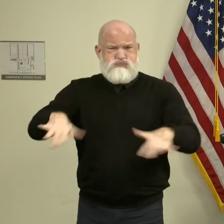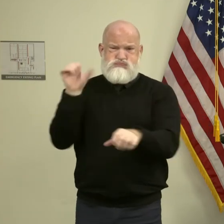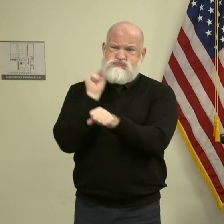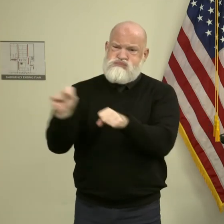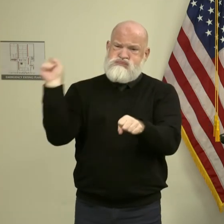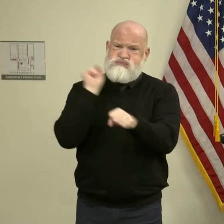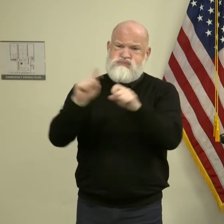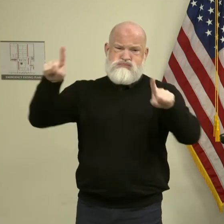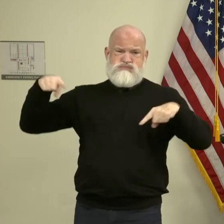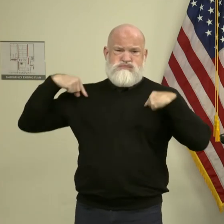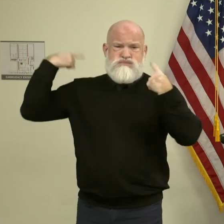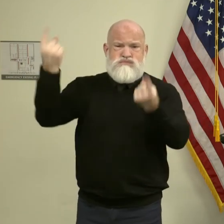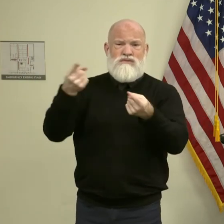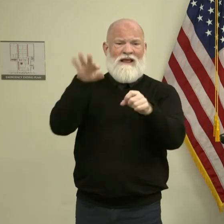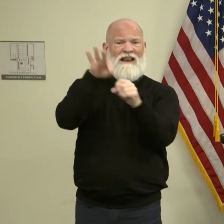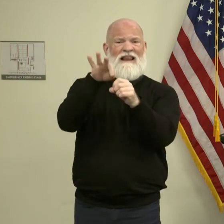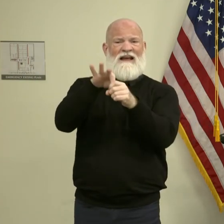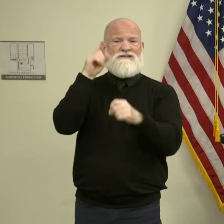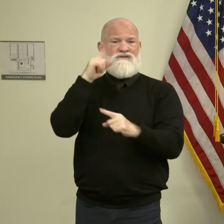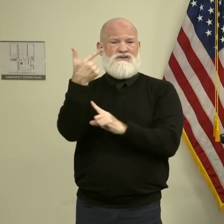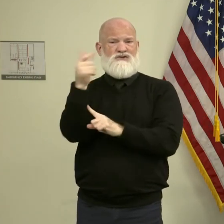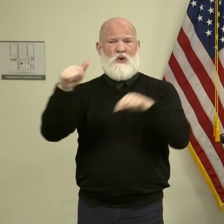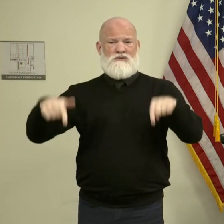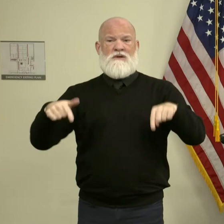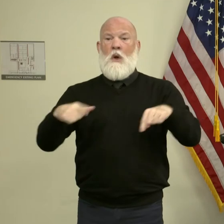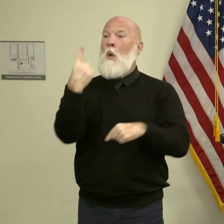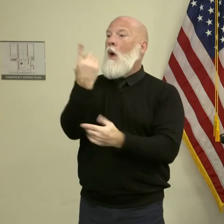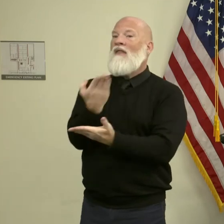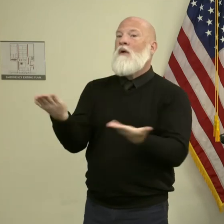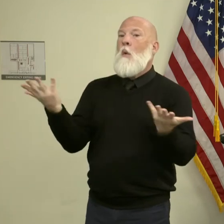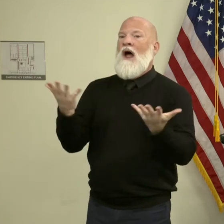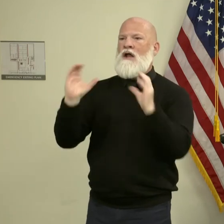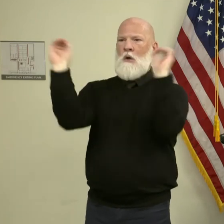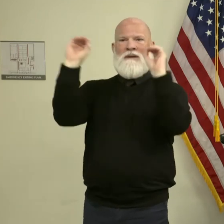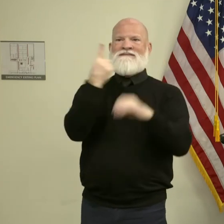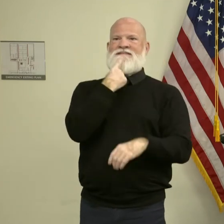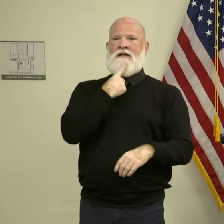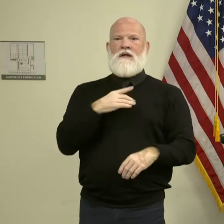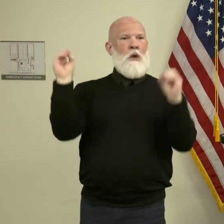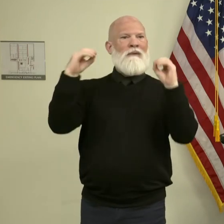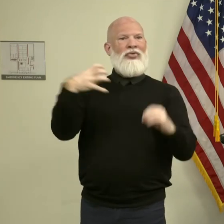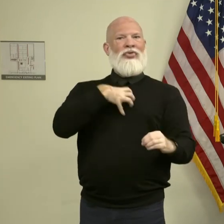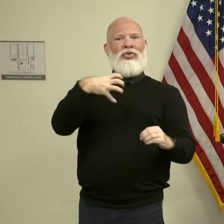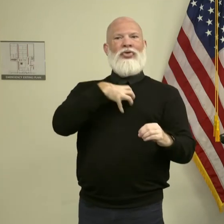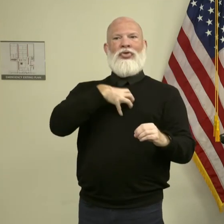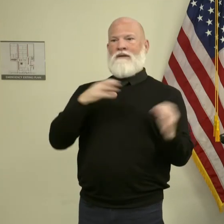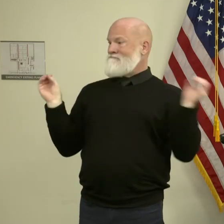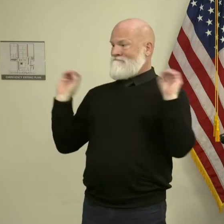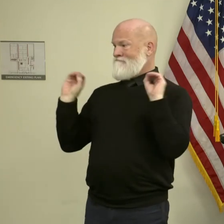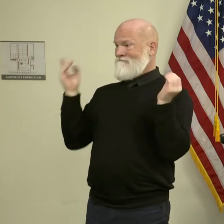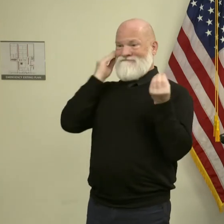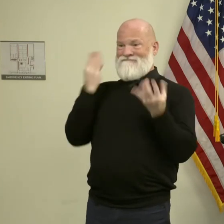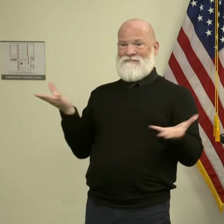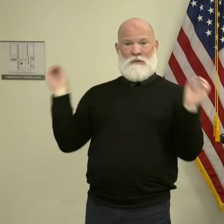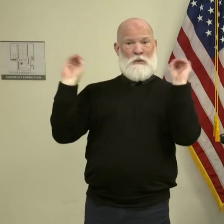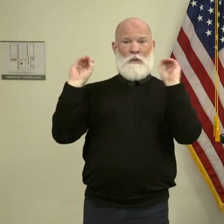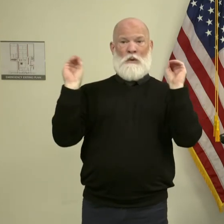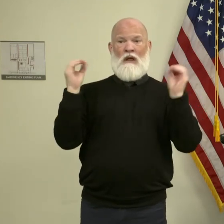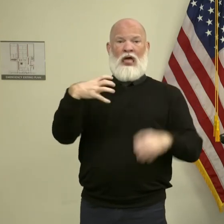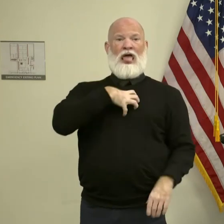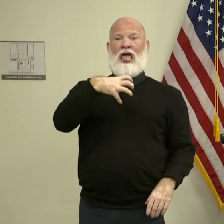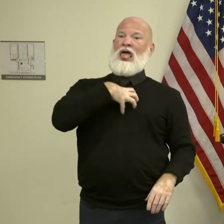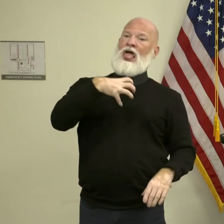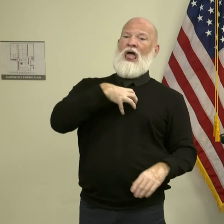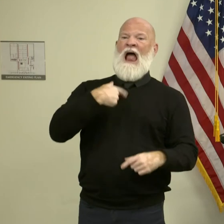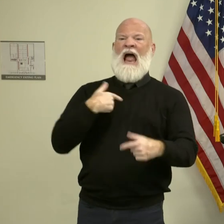for Georgians. One of the things we haven't heard about in this election was nobody was complaining about lines. Nobody's saying they were disenfranchised. Everybody